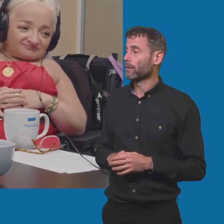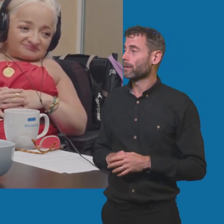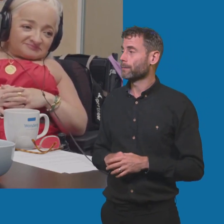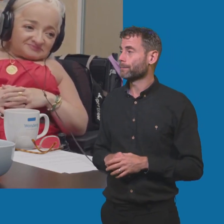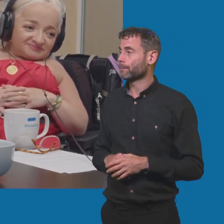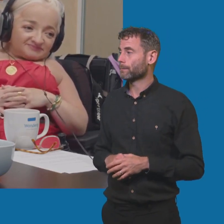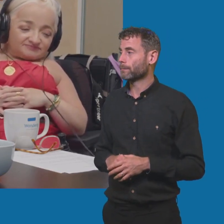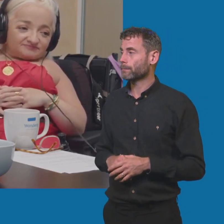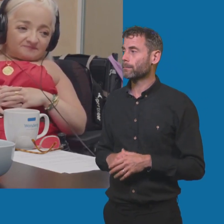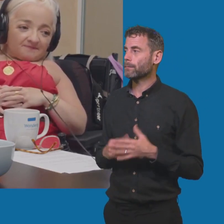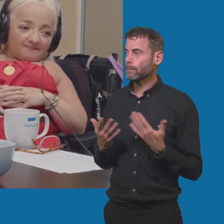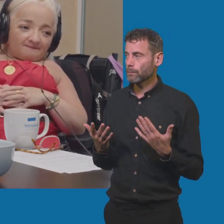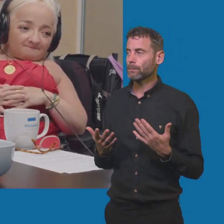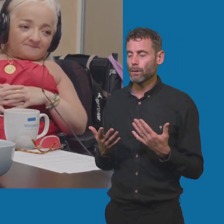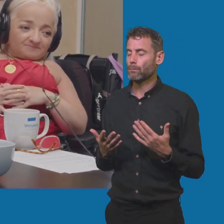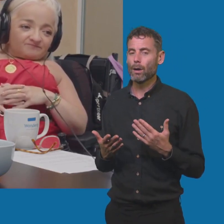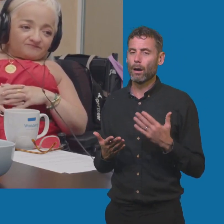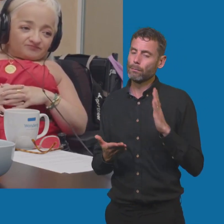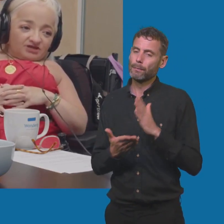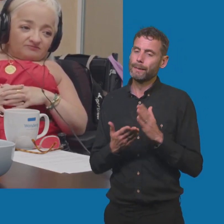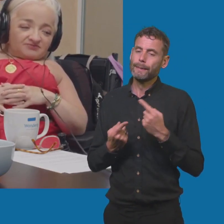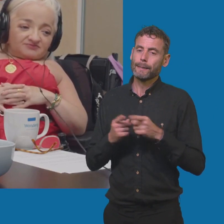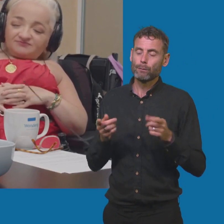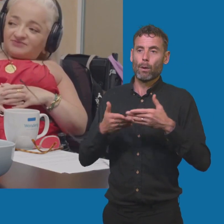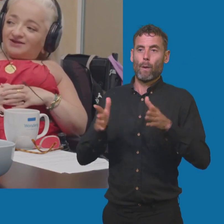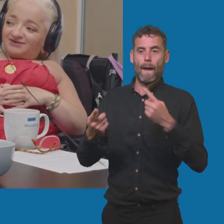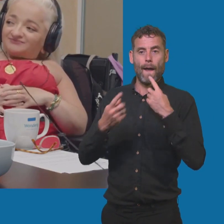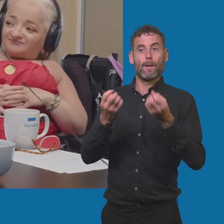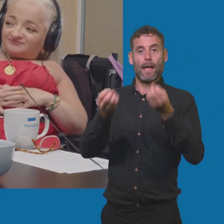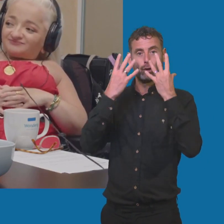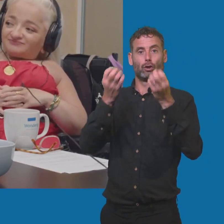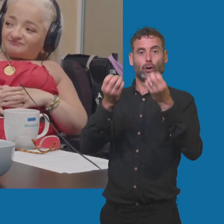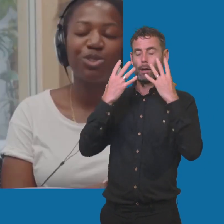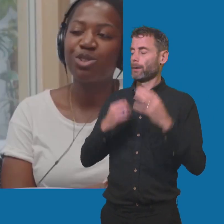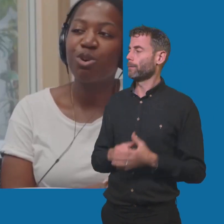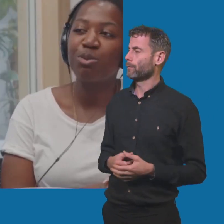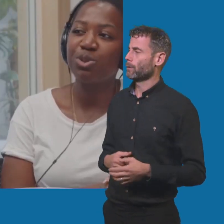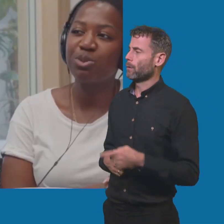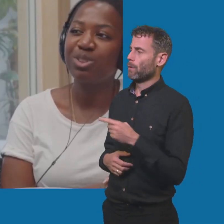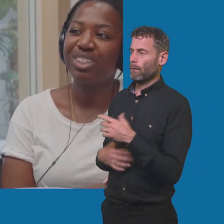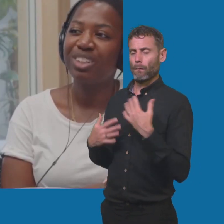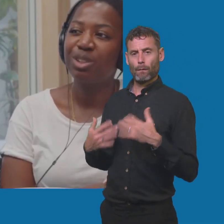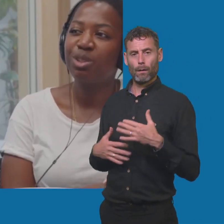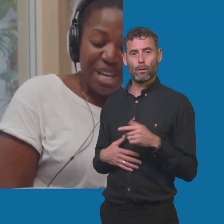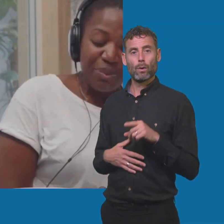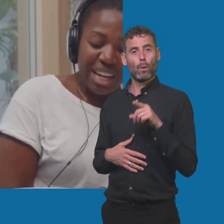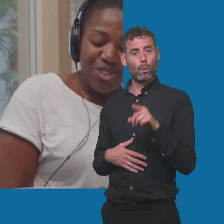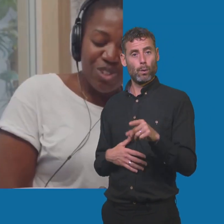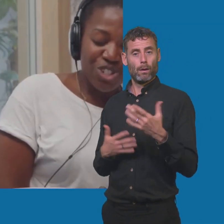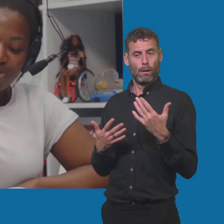it's way different to how we grew up. I love that, just the thought that you're just a role model. Yeah. So Fats, we have